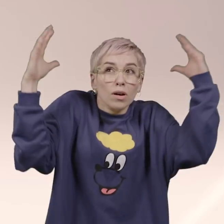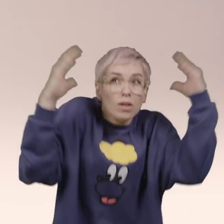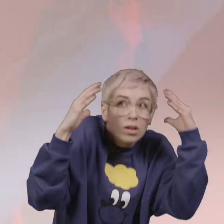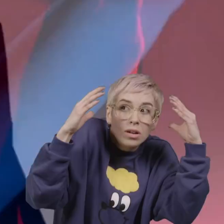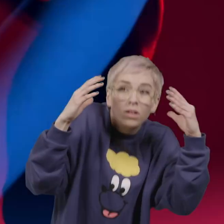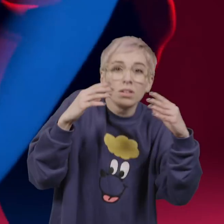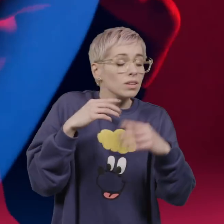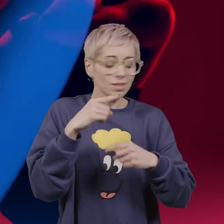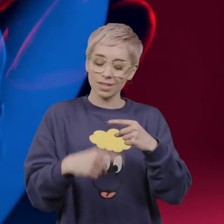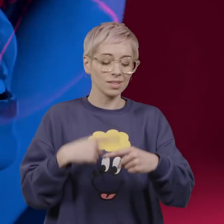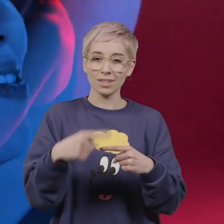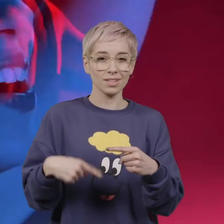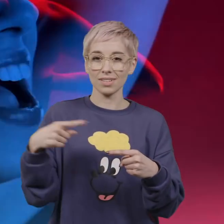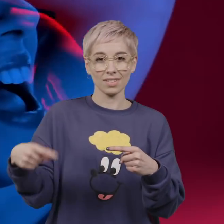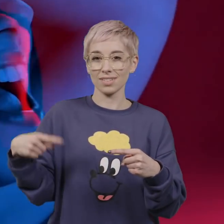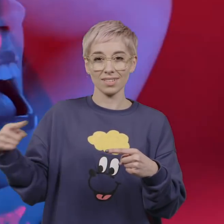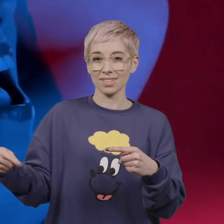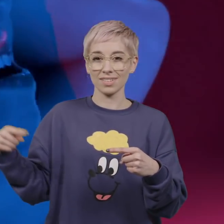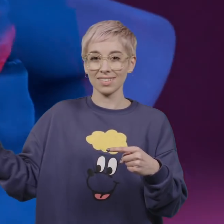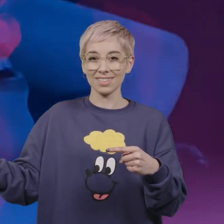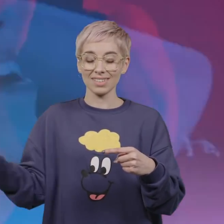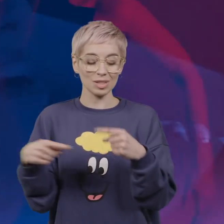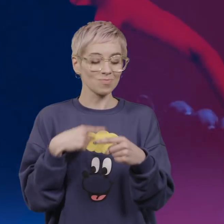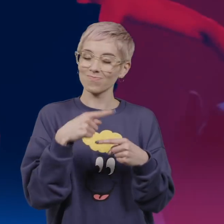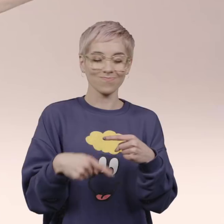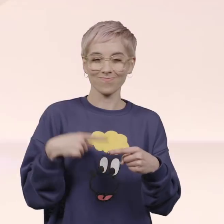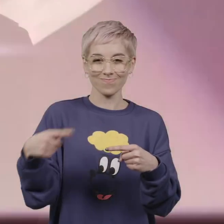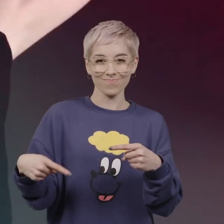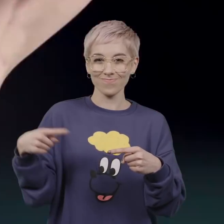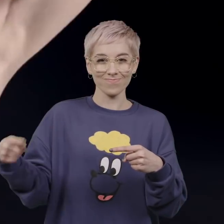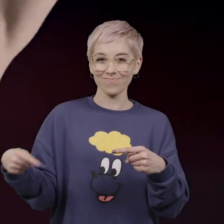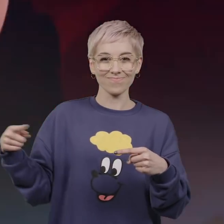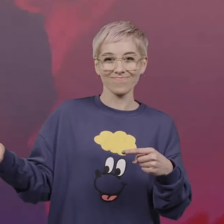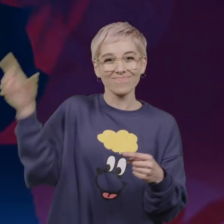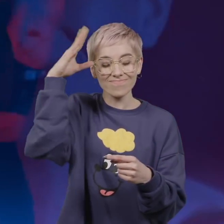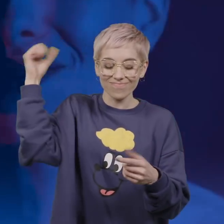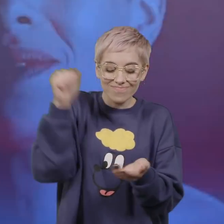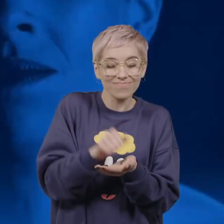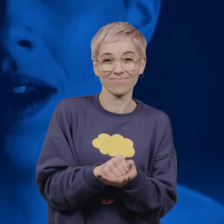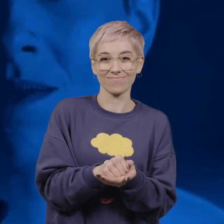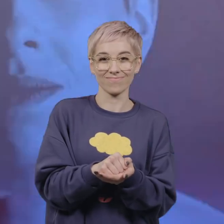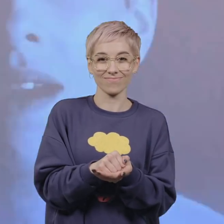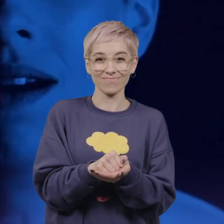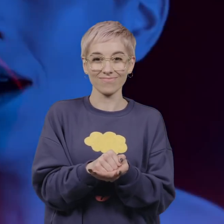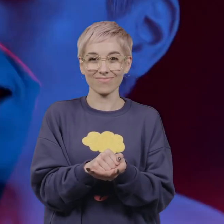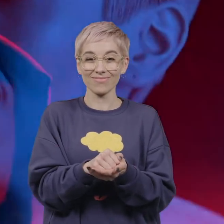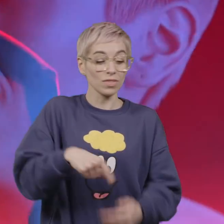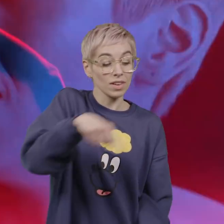Storms don't last forever, forever remember